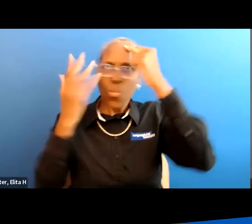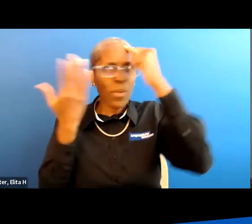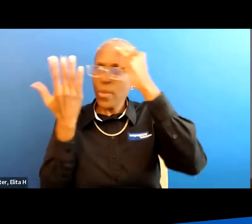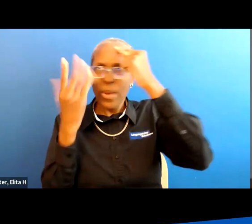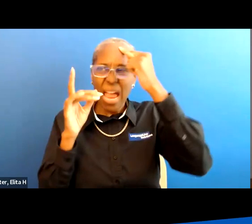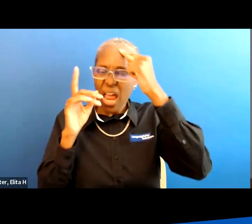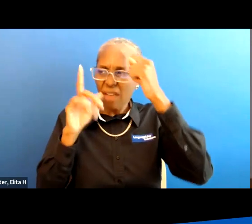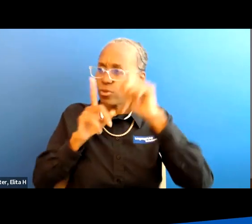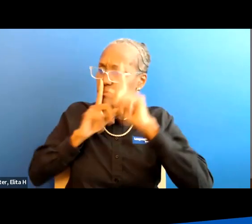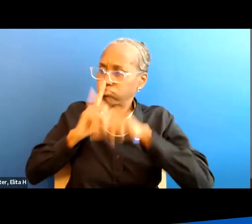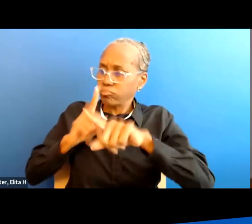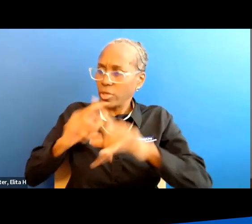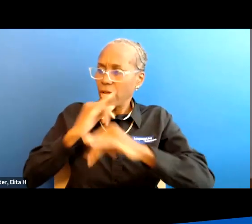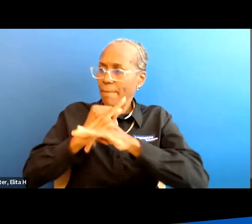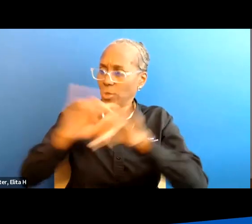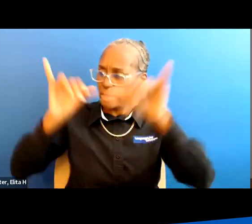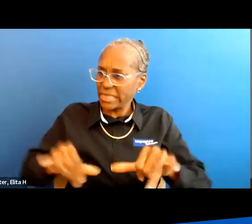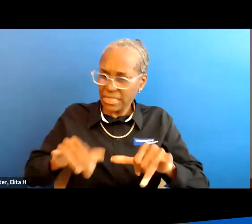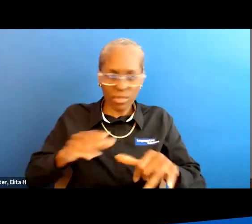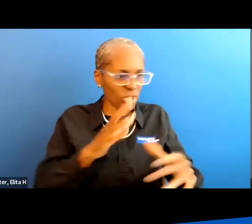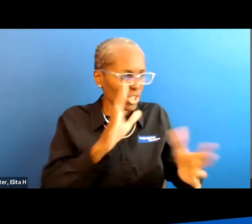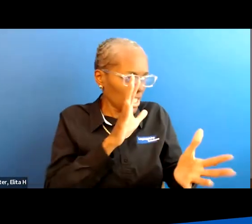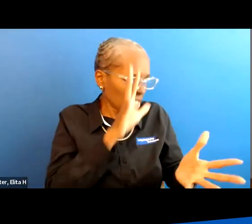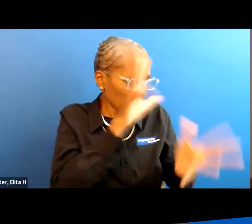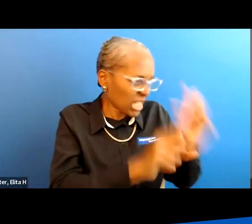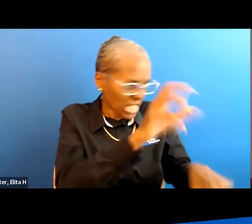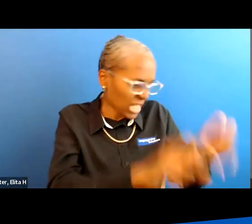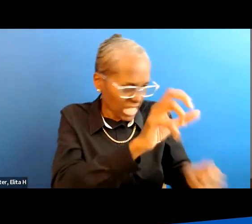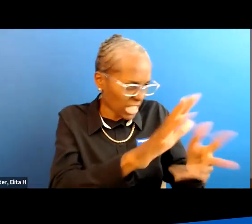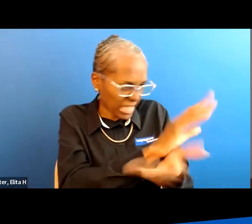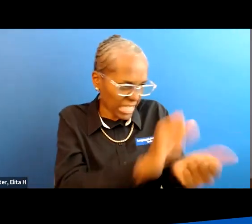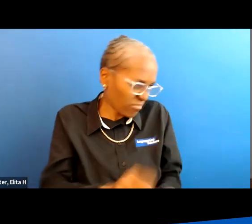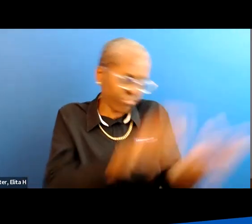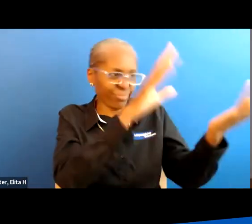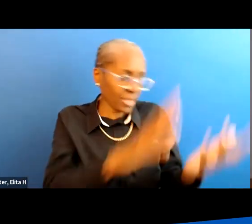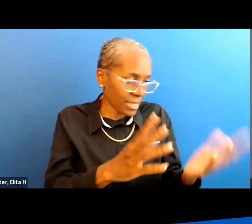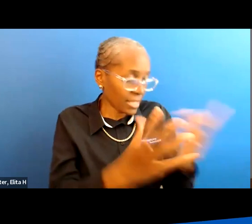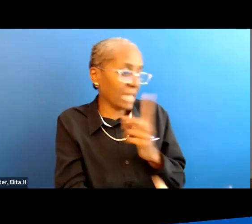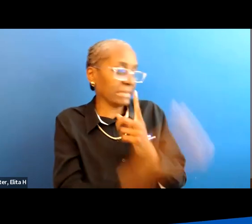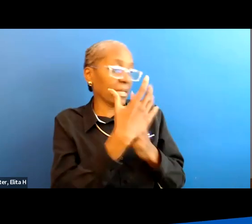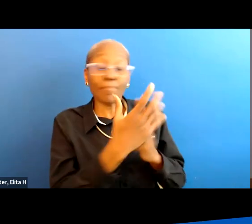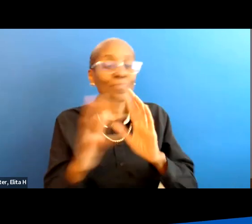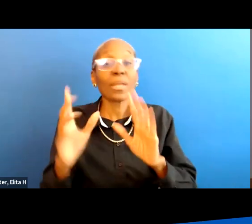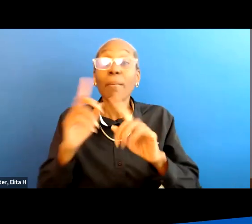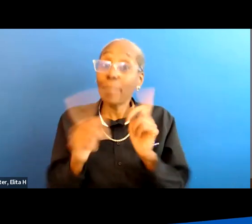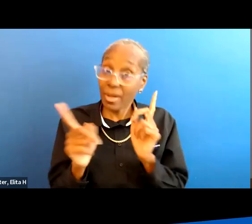uh the immune system to get rid of that invader and much as um